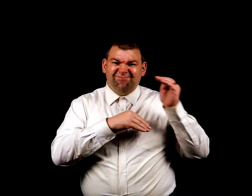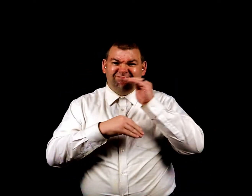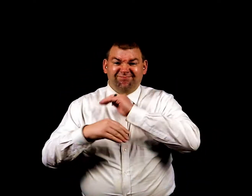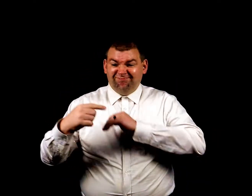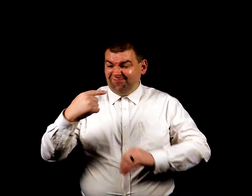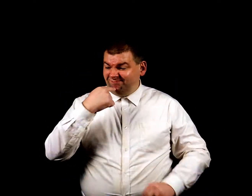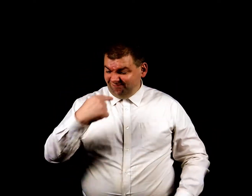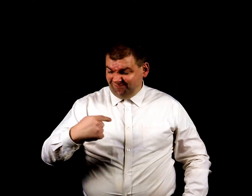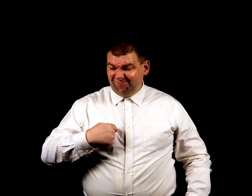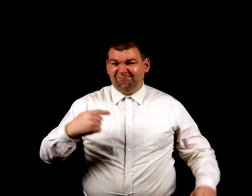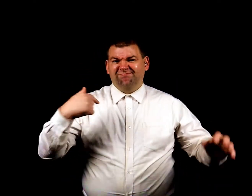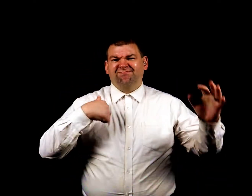I'm worthless